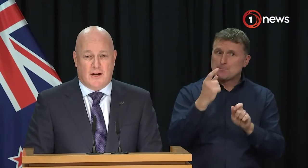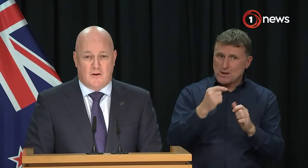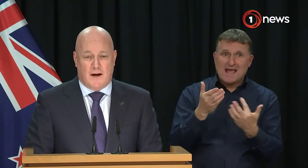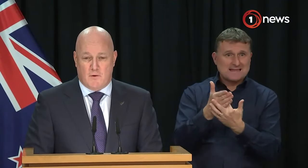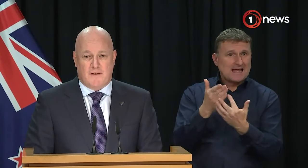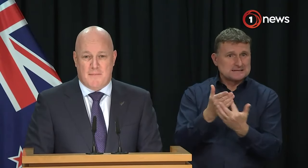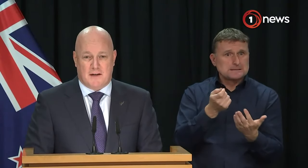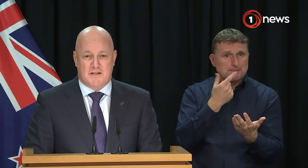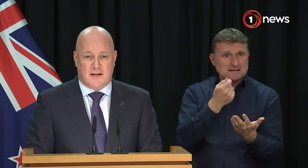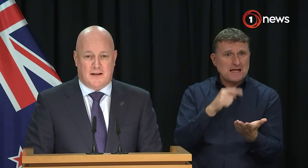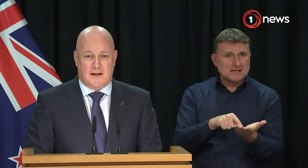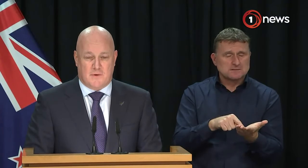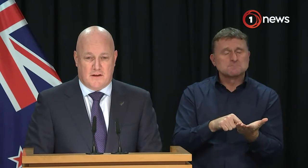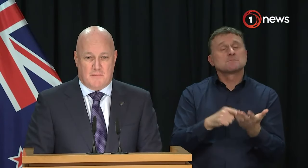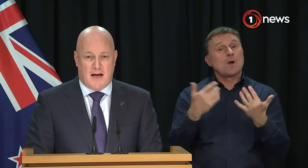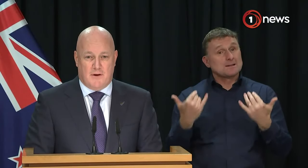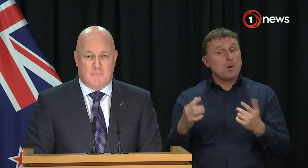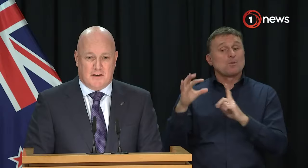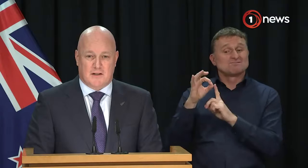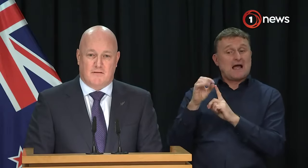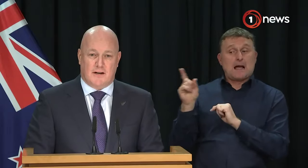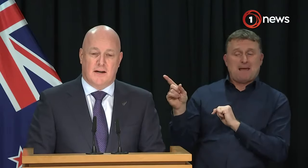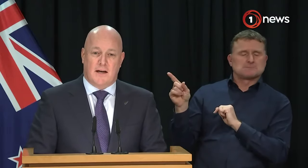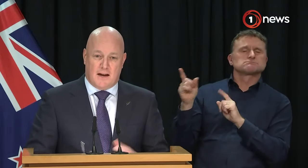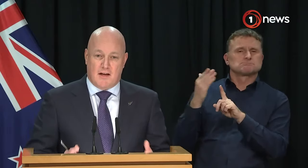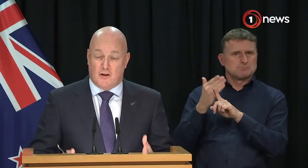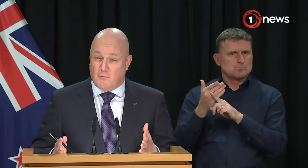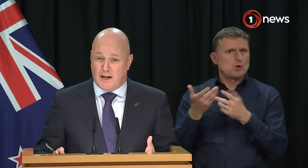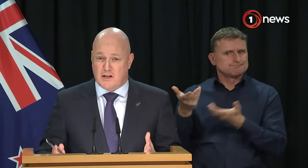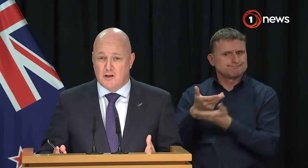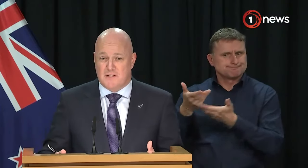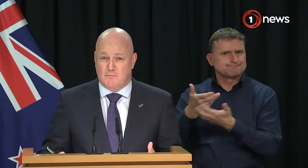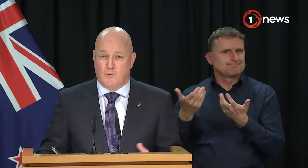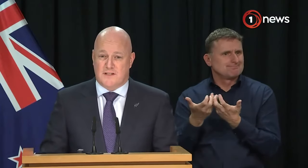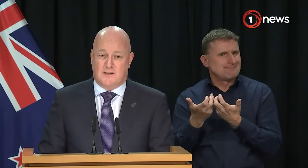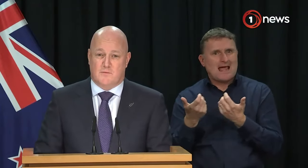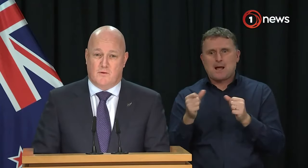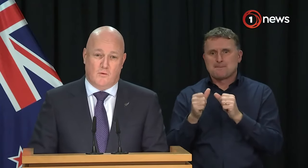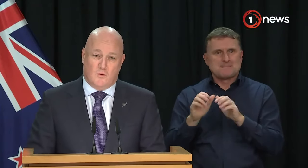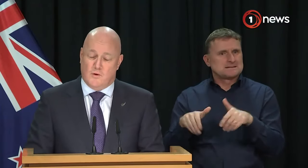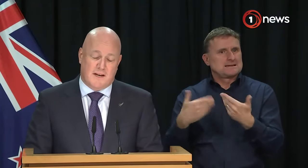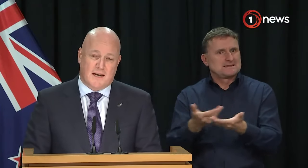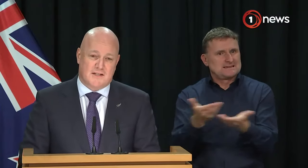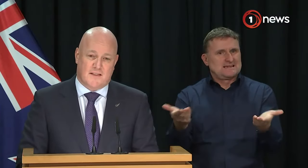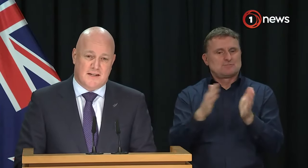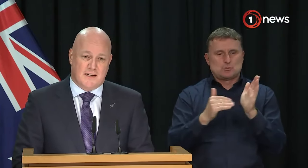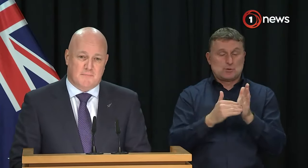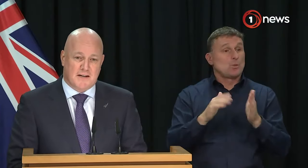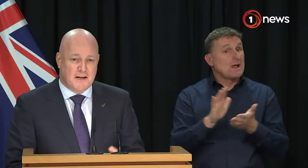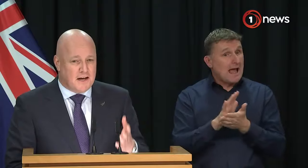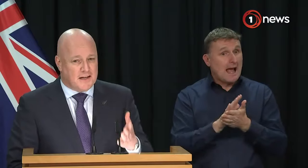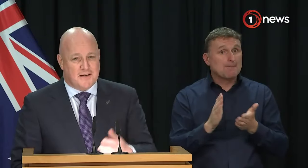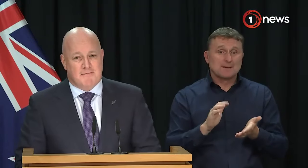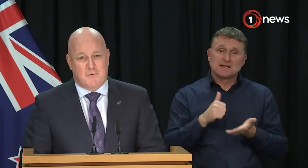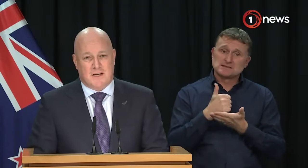a lot of work going underway with Farm Act in particular as we think about how we get better delivery out of that unit and we actually ultimately support New Zealanders with all the medications that they